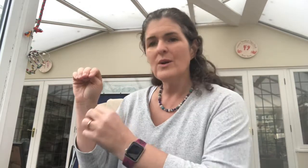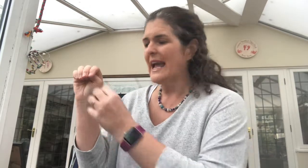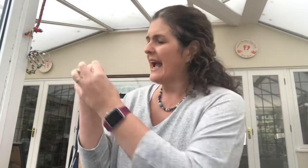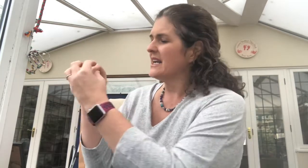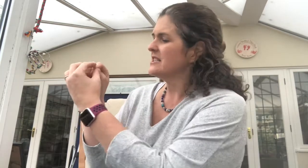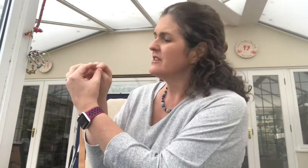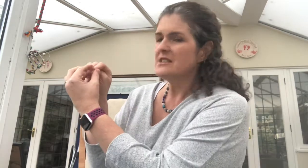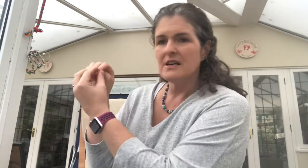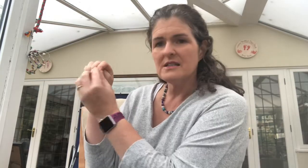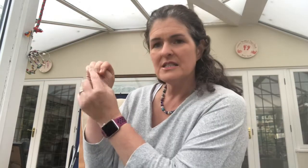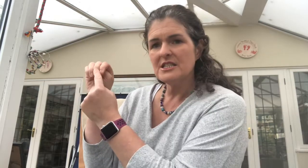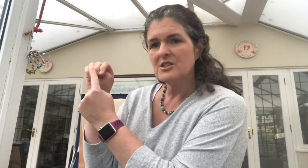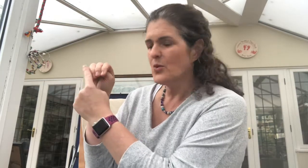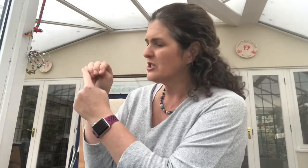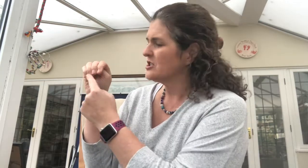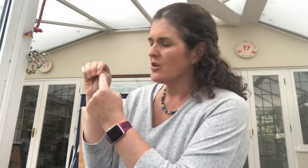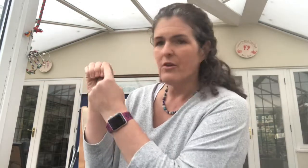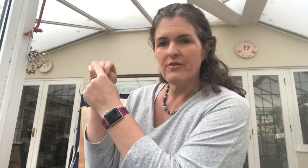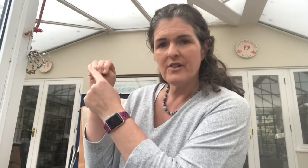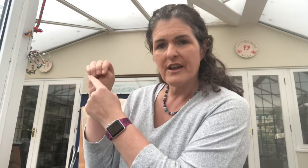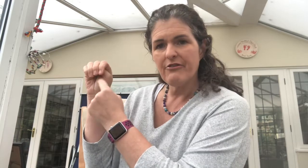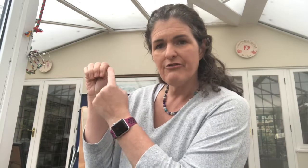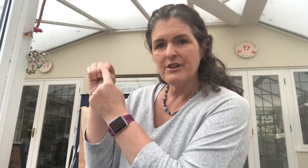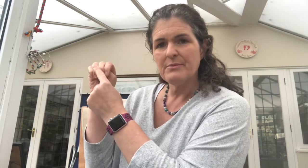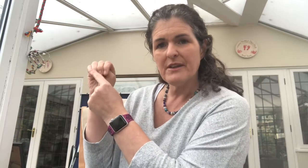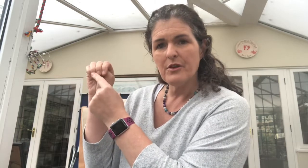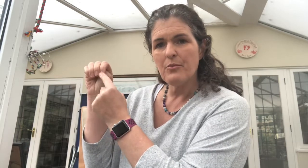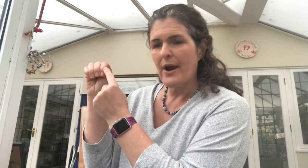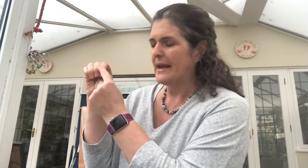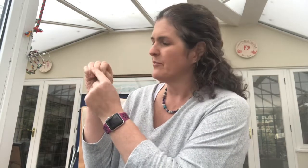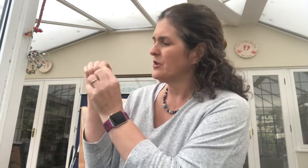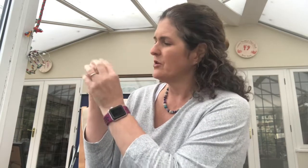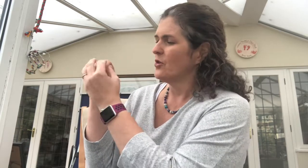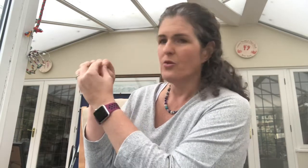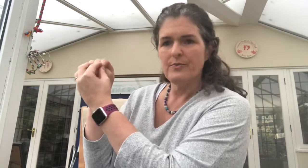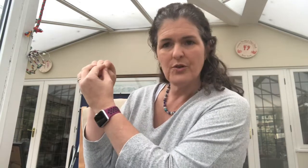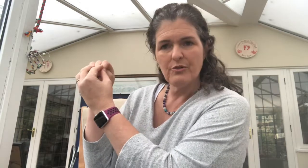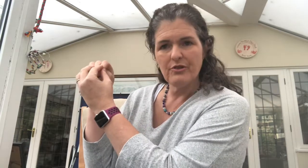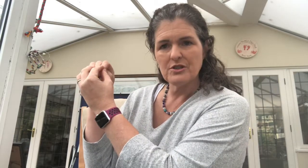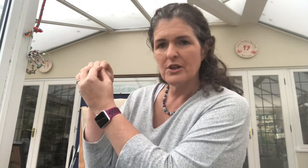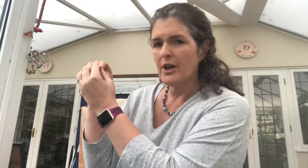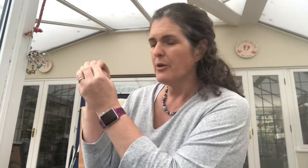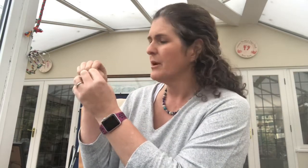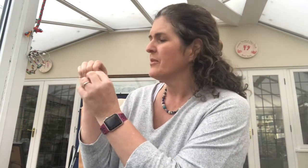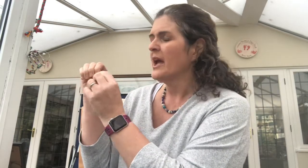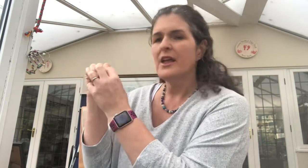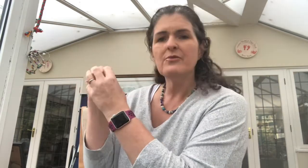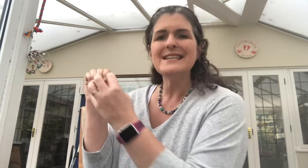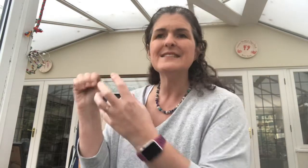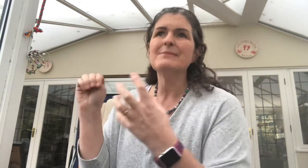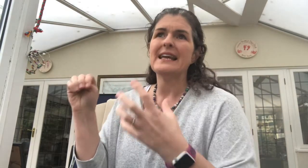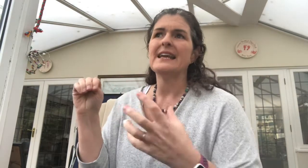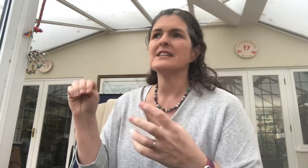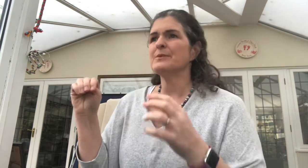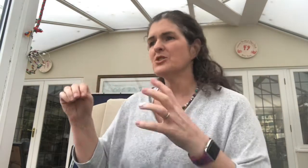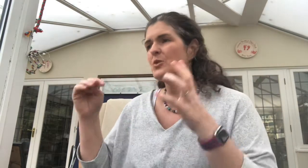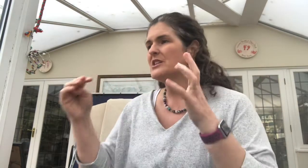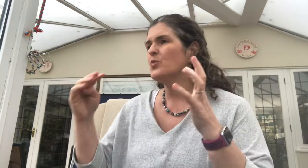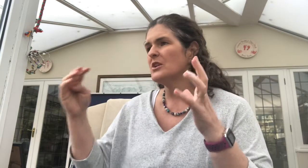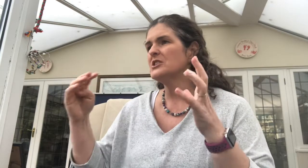it actively does is it switches off that front bit of your brain, your frontal lobe, and the reason being is because your